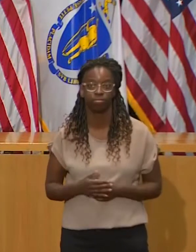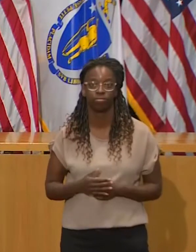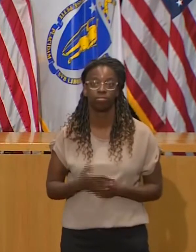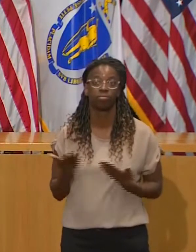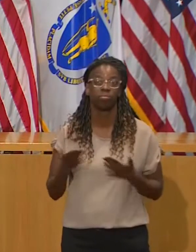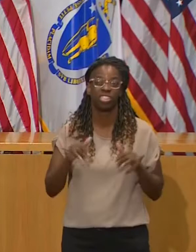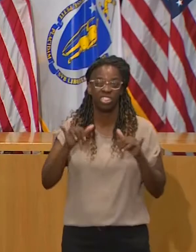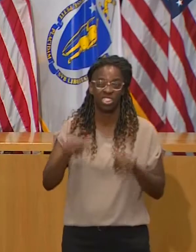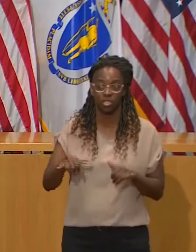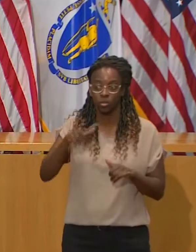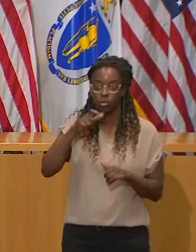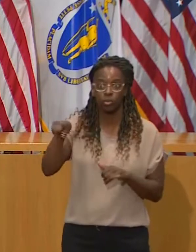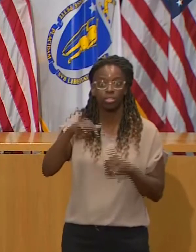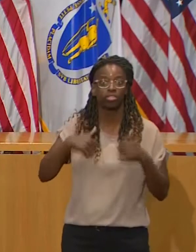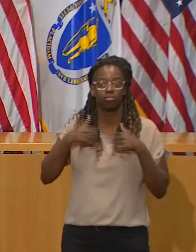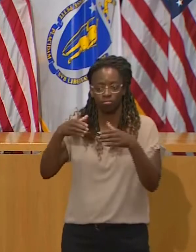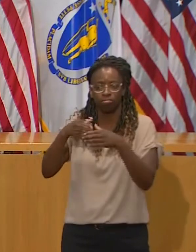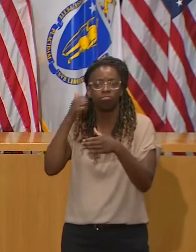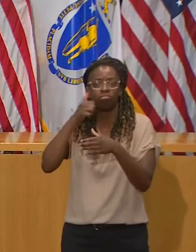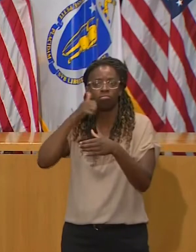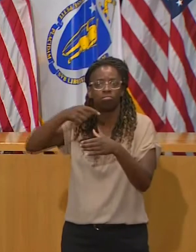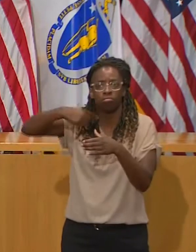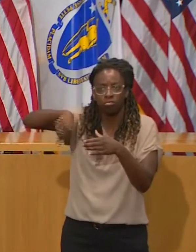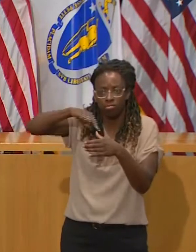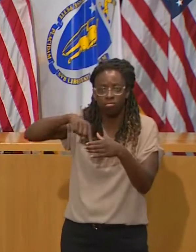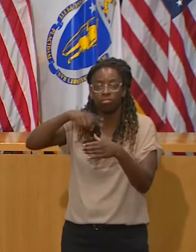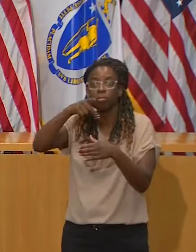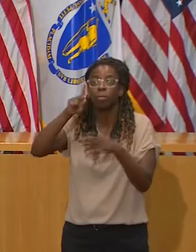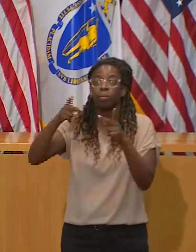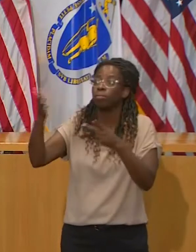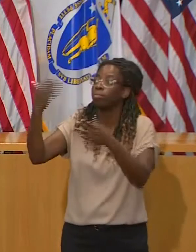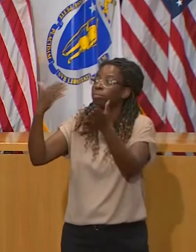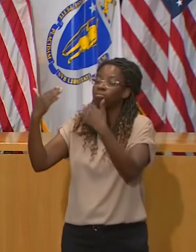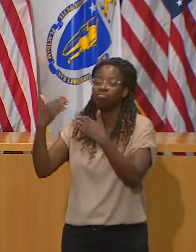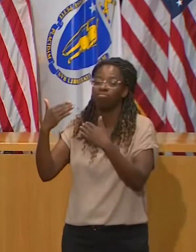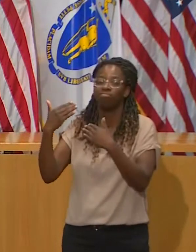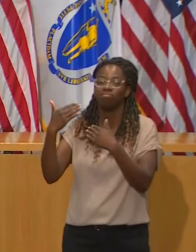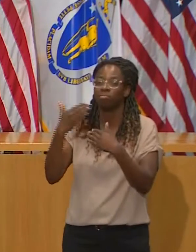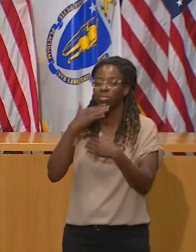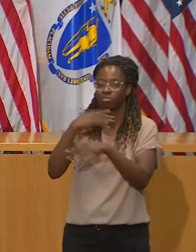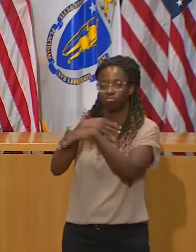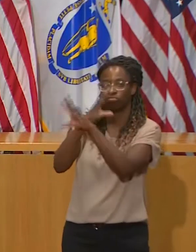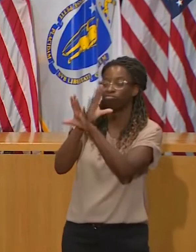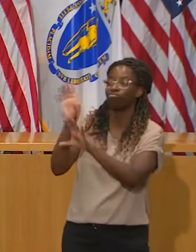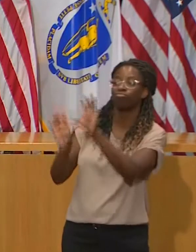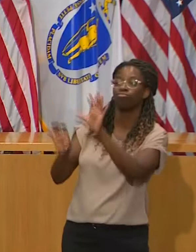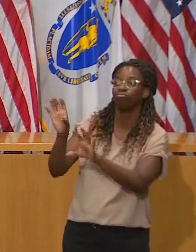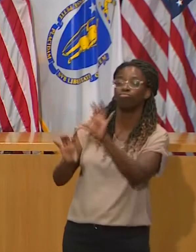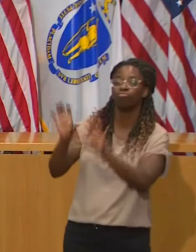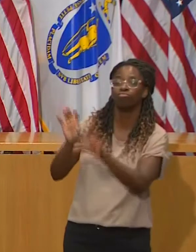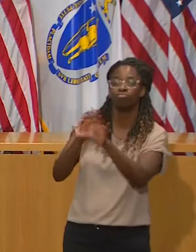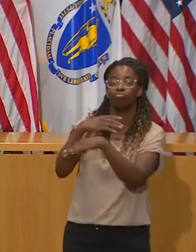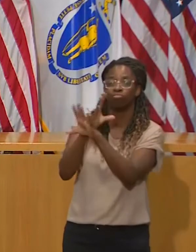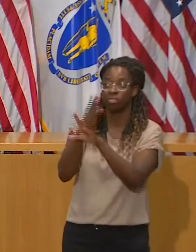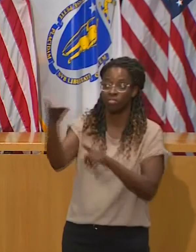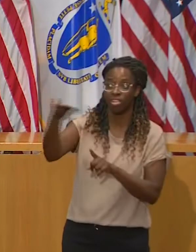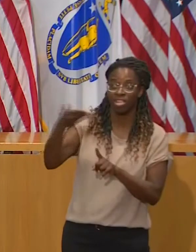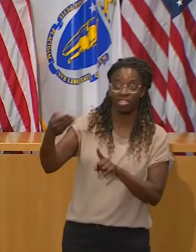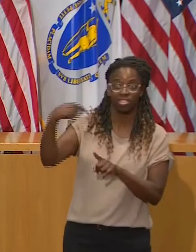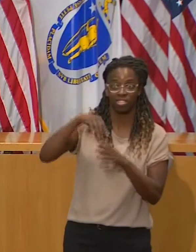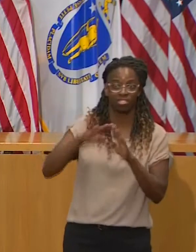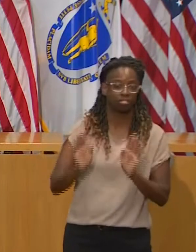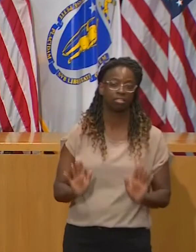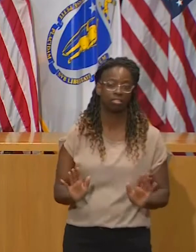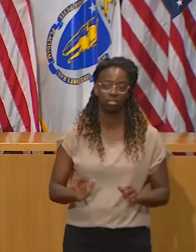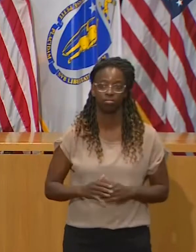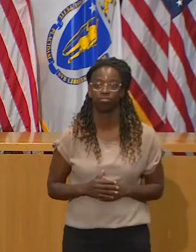with other members of your family. They can't be there. This is the best way to avoid bringing this terrible